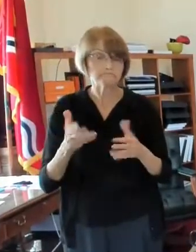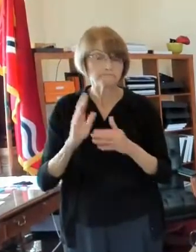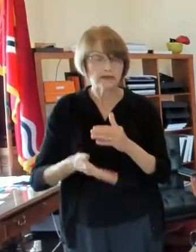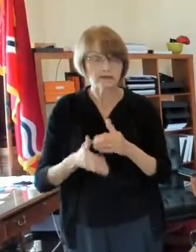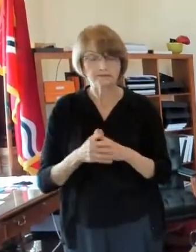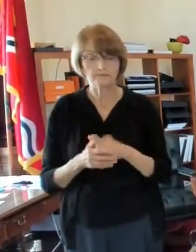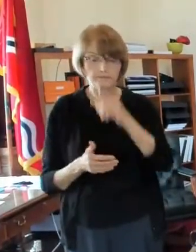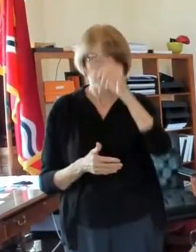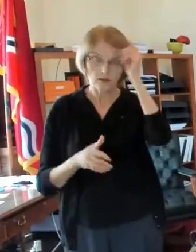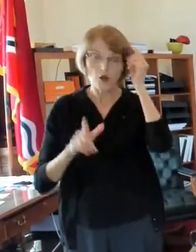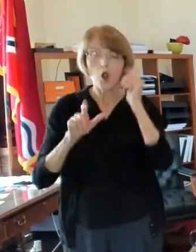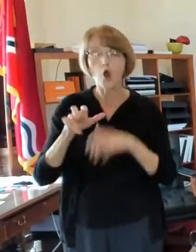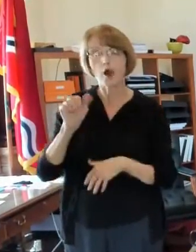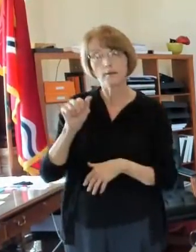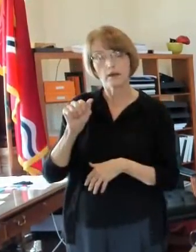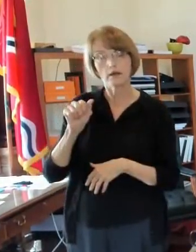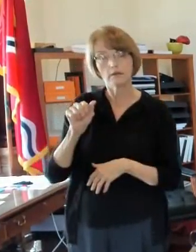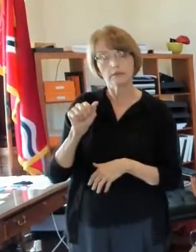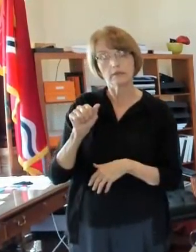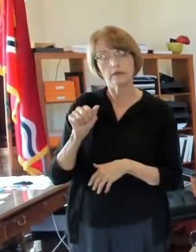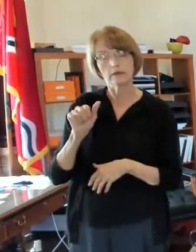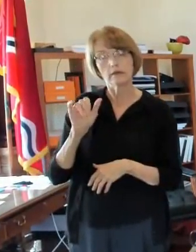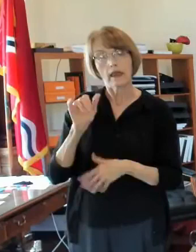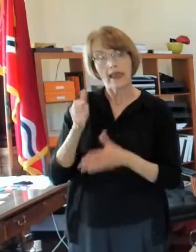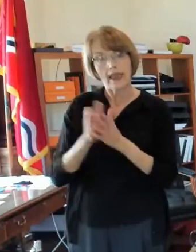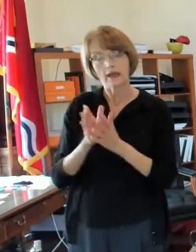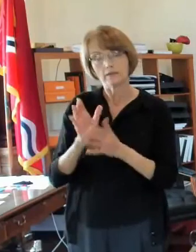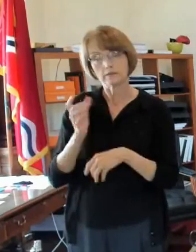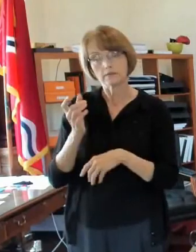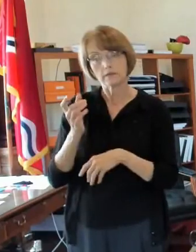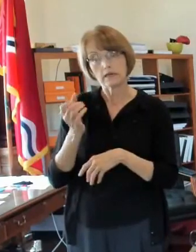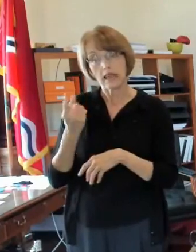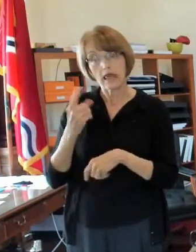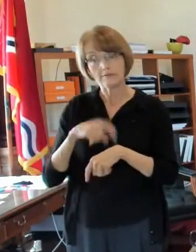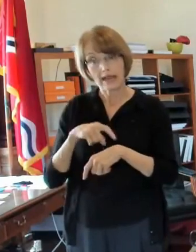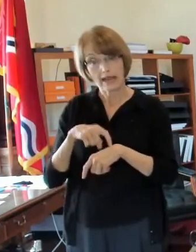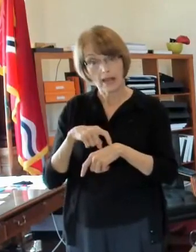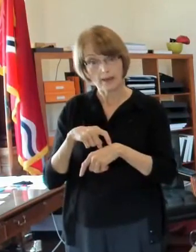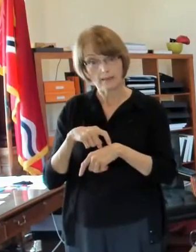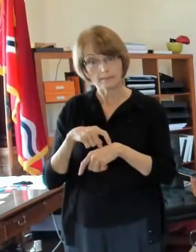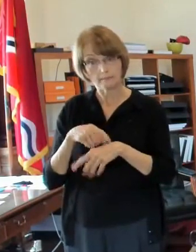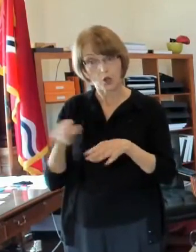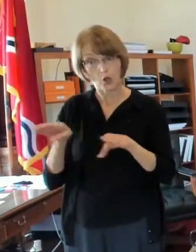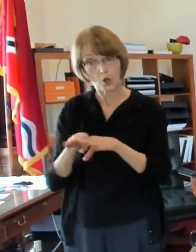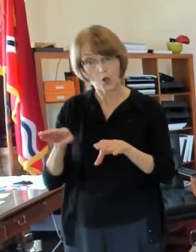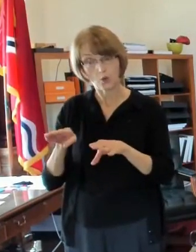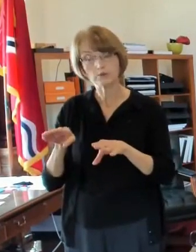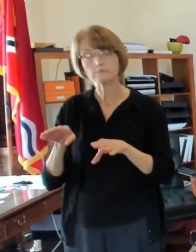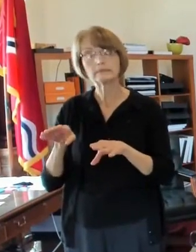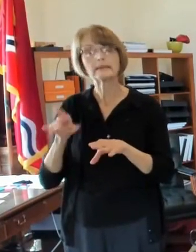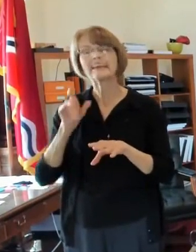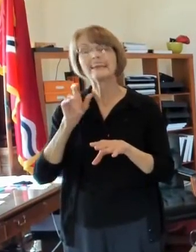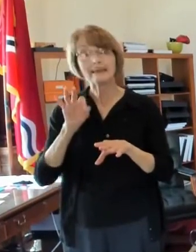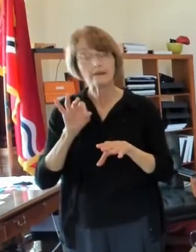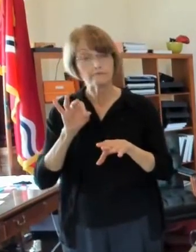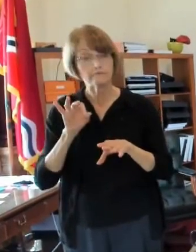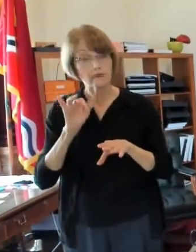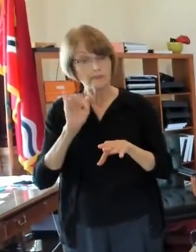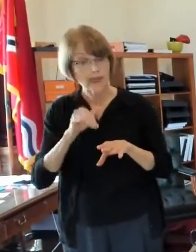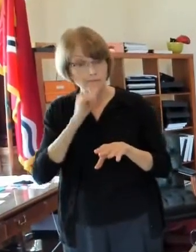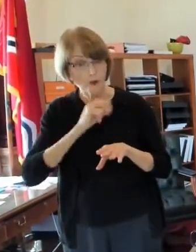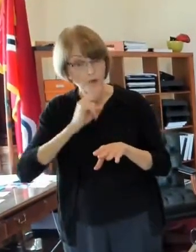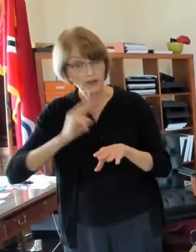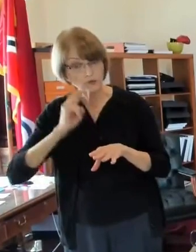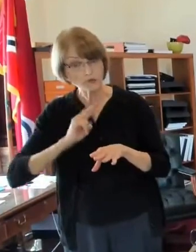does that laura asks does that 11 pm shut off also include private events such as like a wedding or something